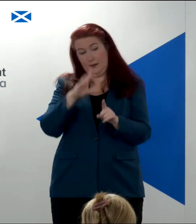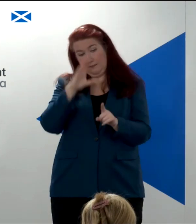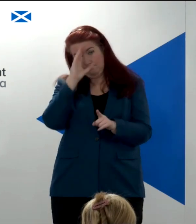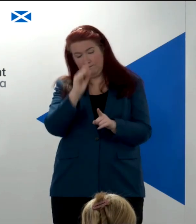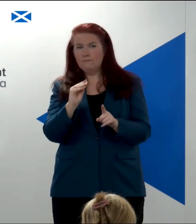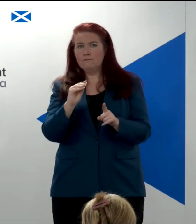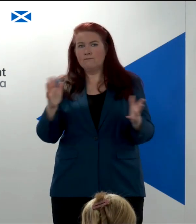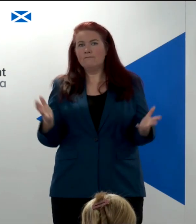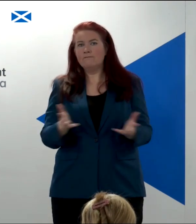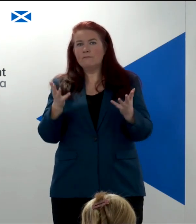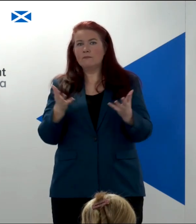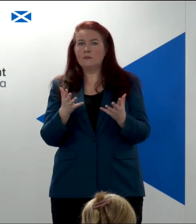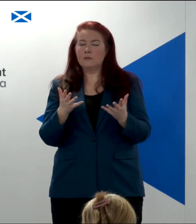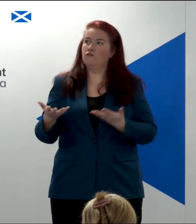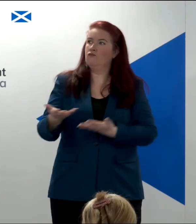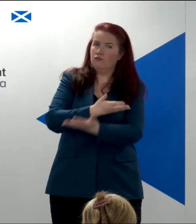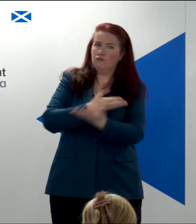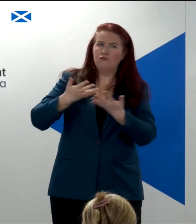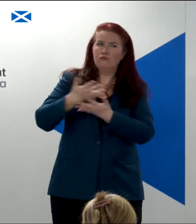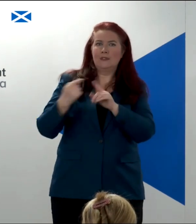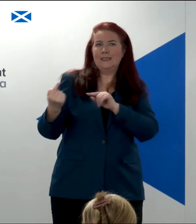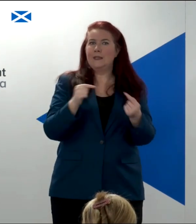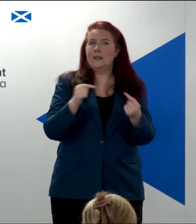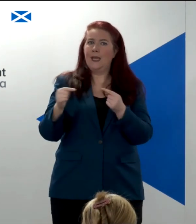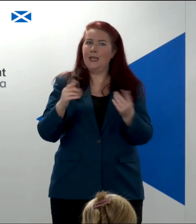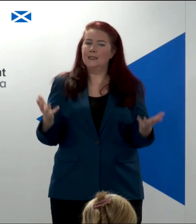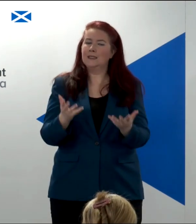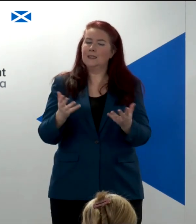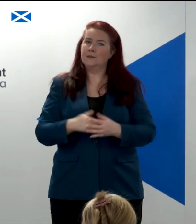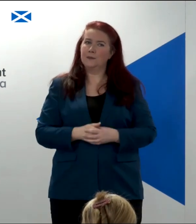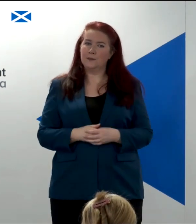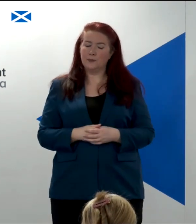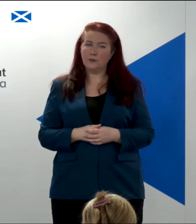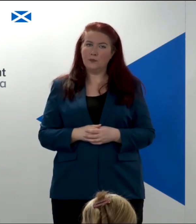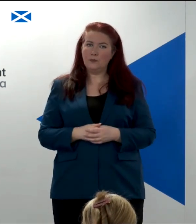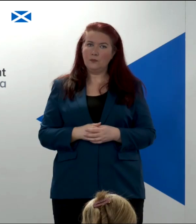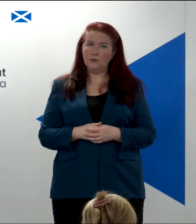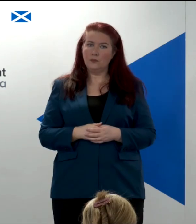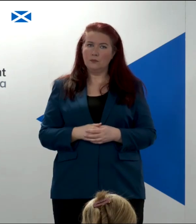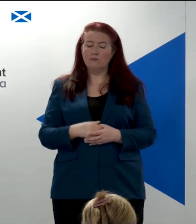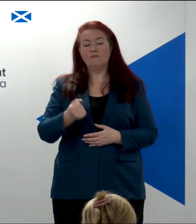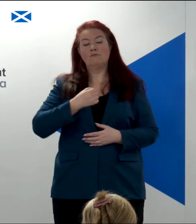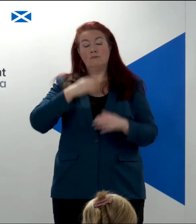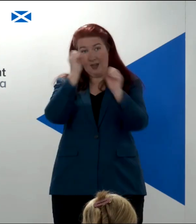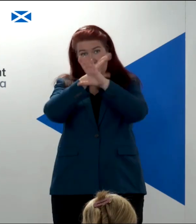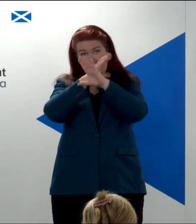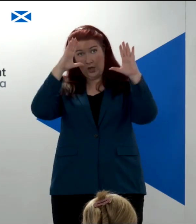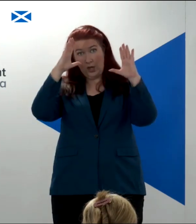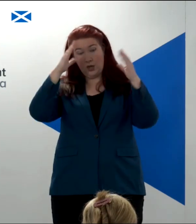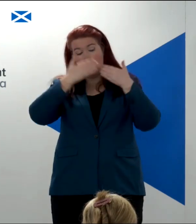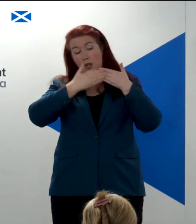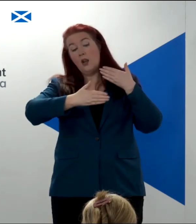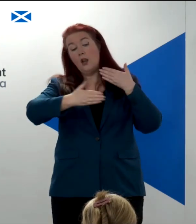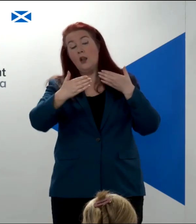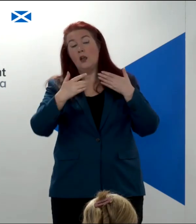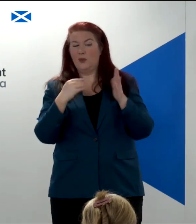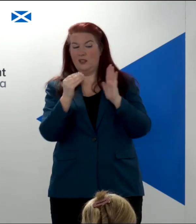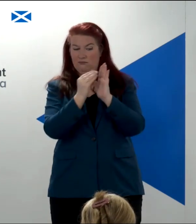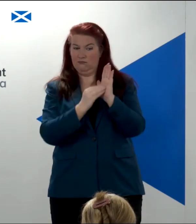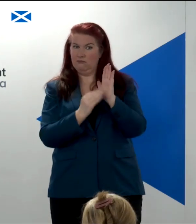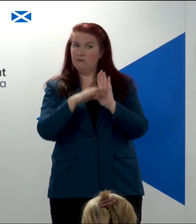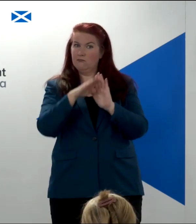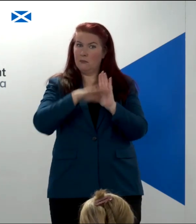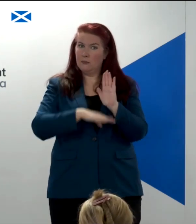that wide-ranging debate. The vision that we are outlining in today's paper, it